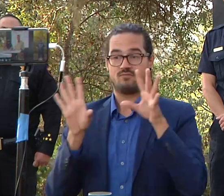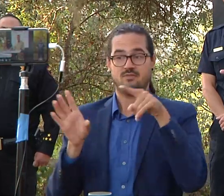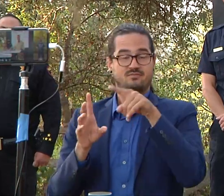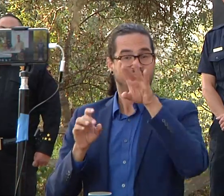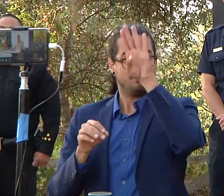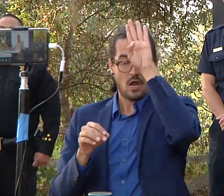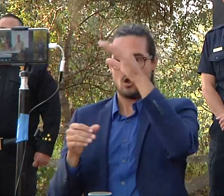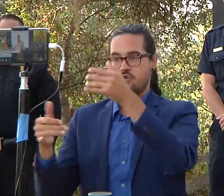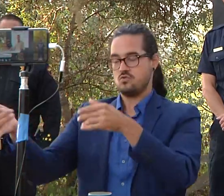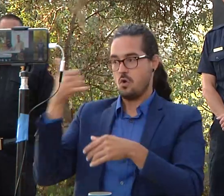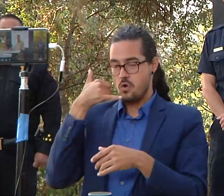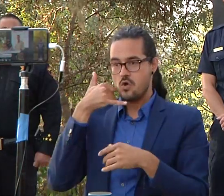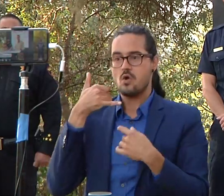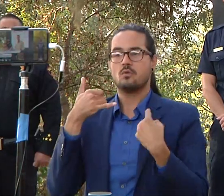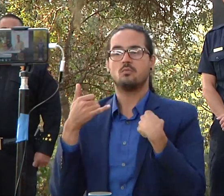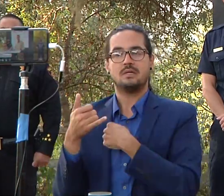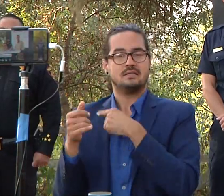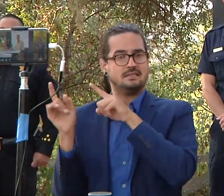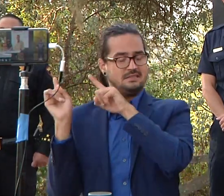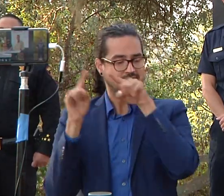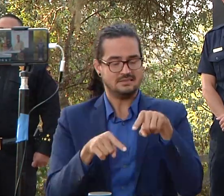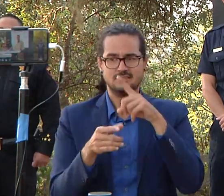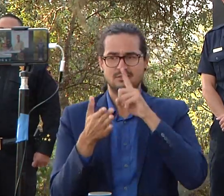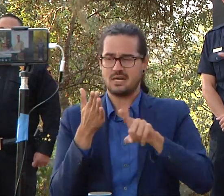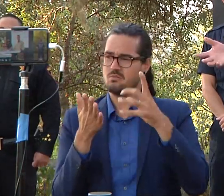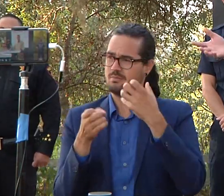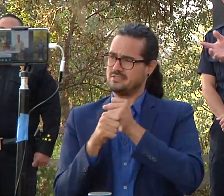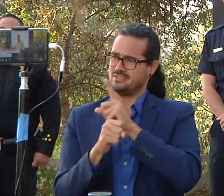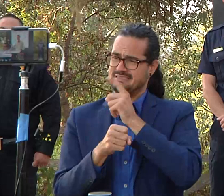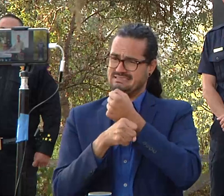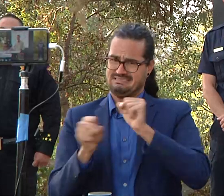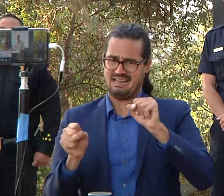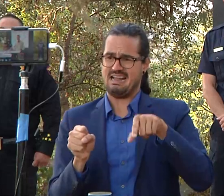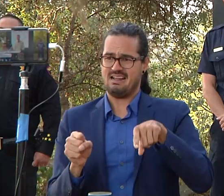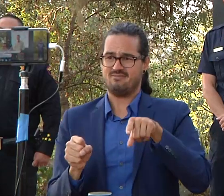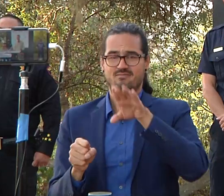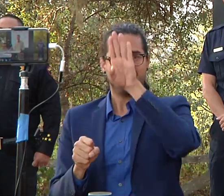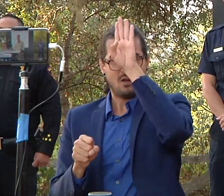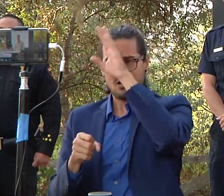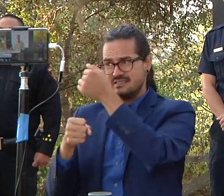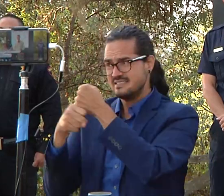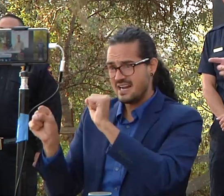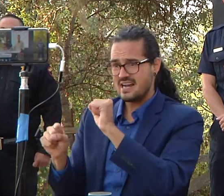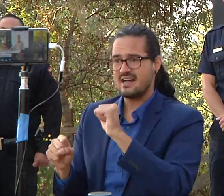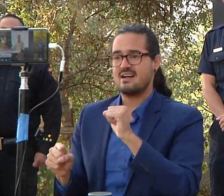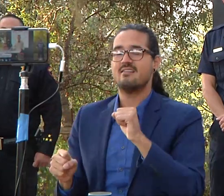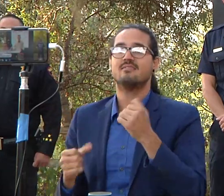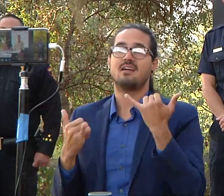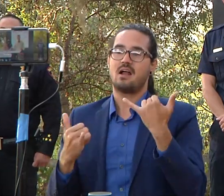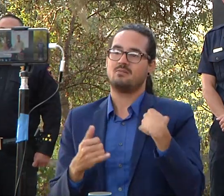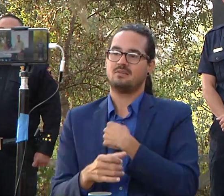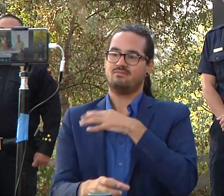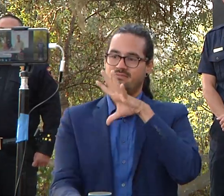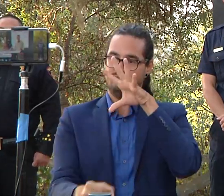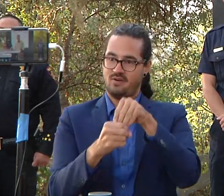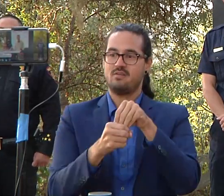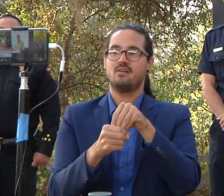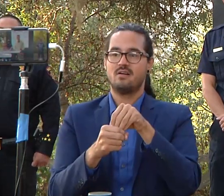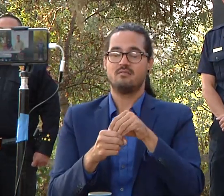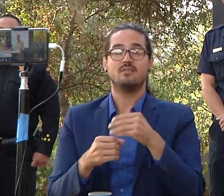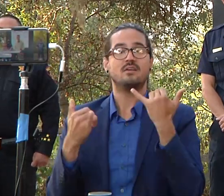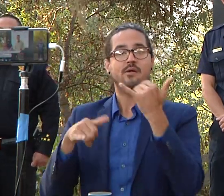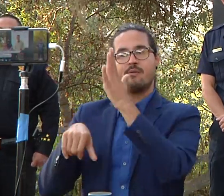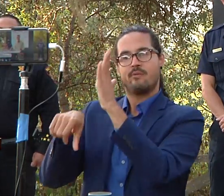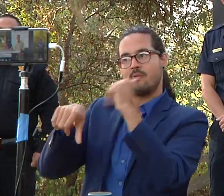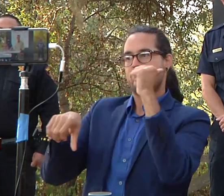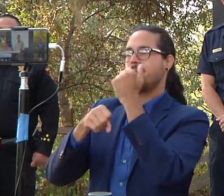make sure that that's safe that they're safe and so that's what that's how we became involved and then obviously our boss and our bomb team and our investigative team up